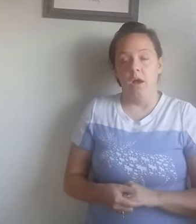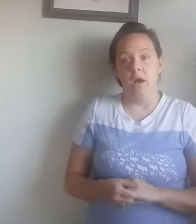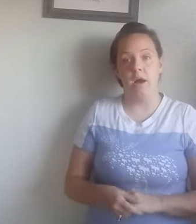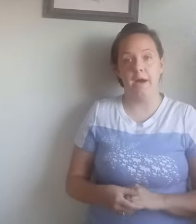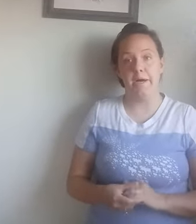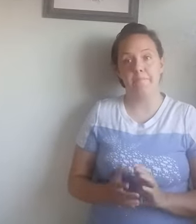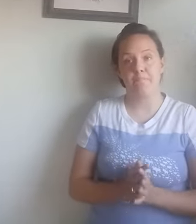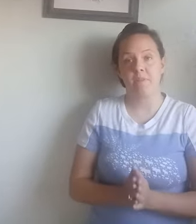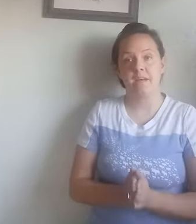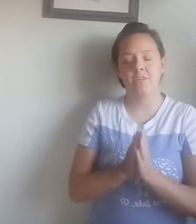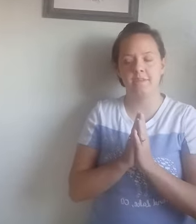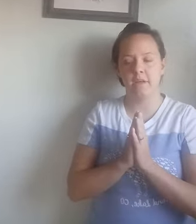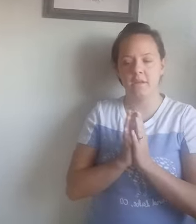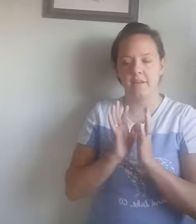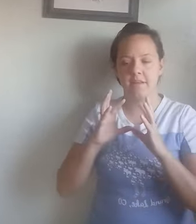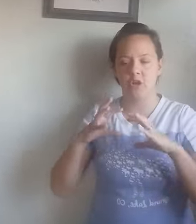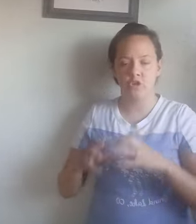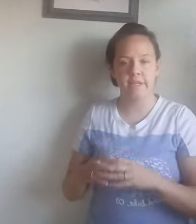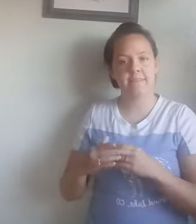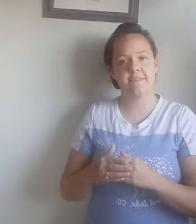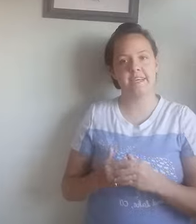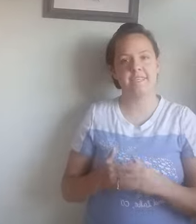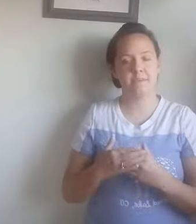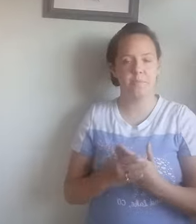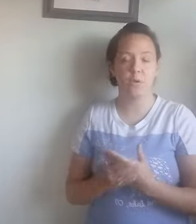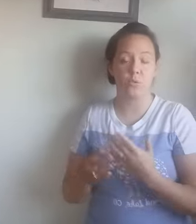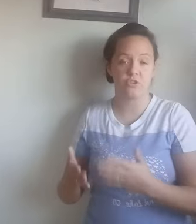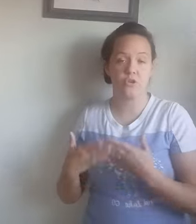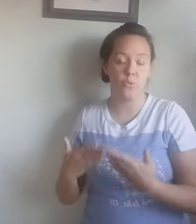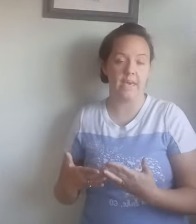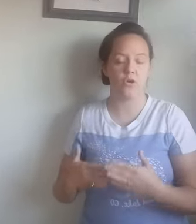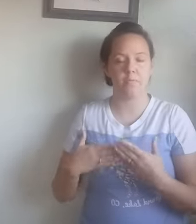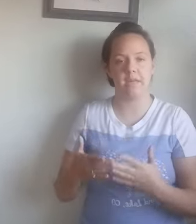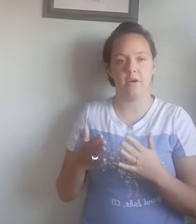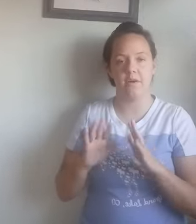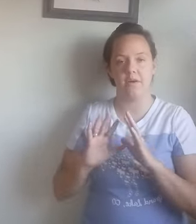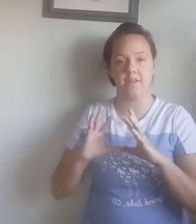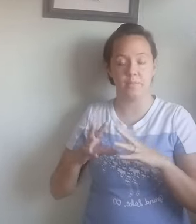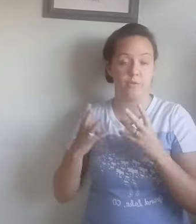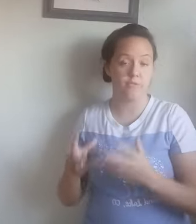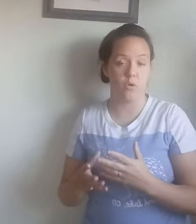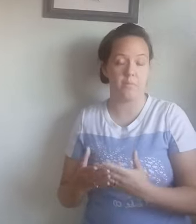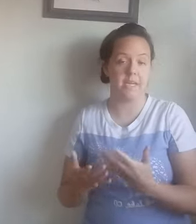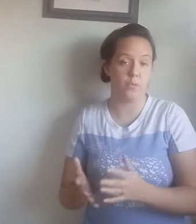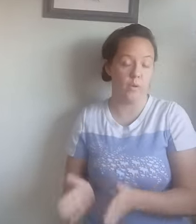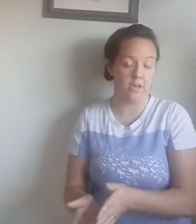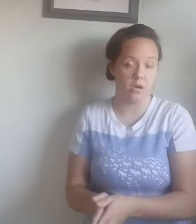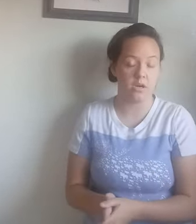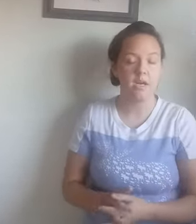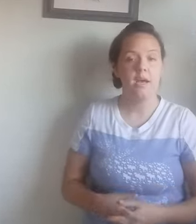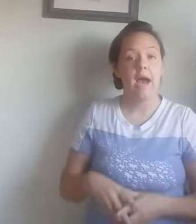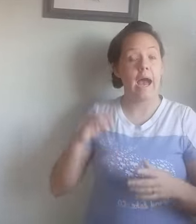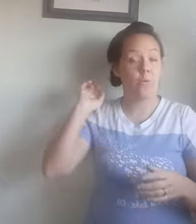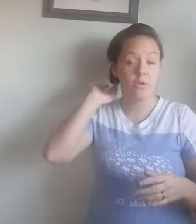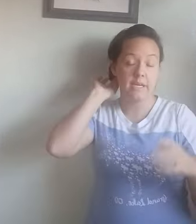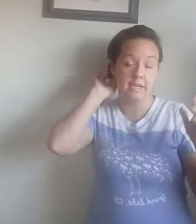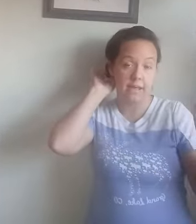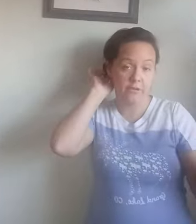Um, acrylics tend to be a worser weight or a number four medium weight yarn. I will, in another